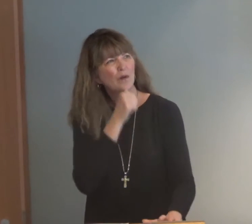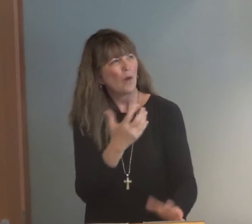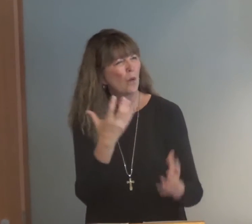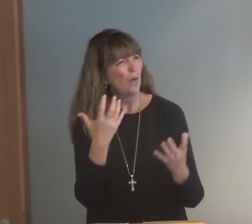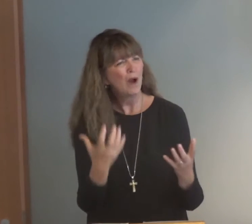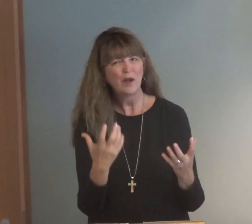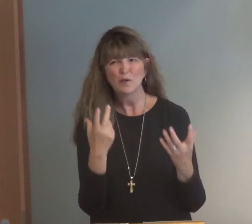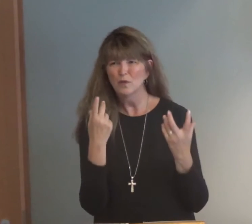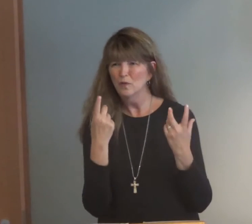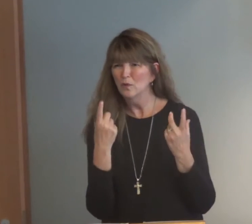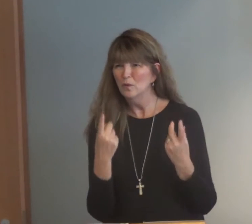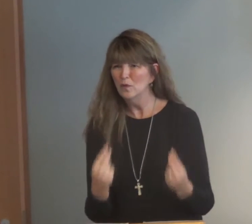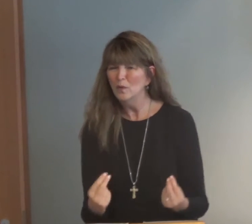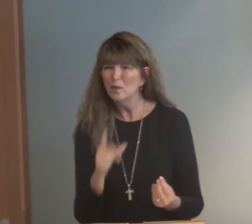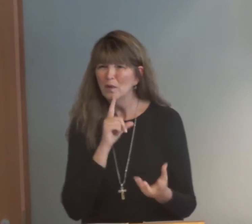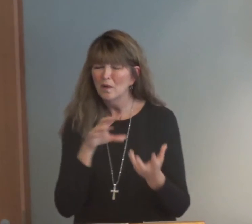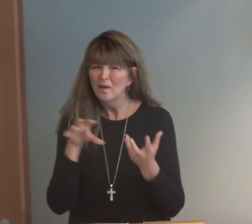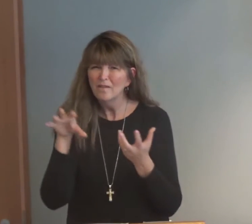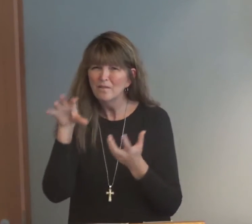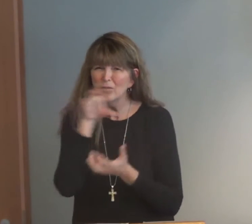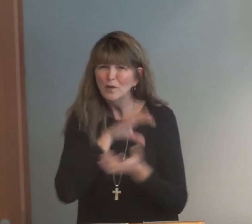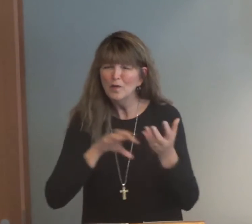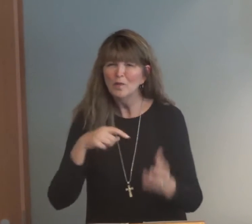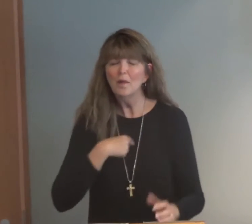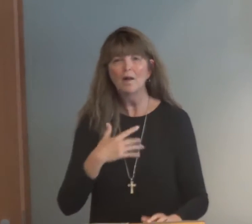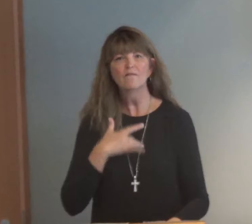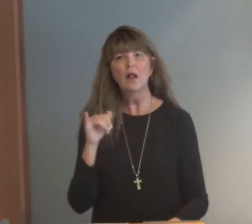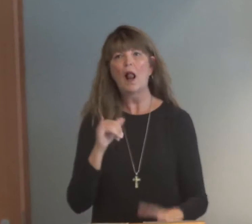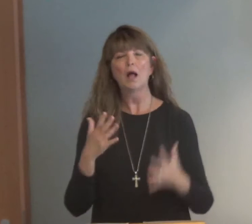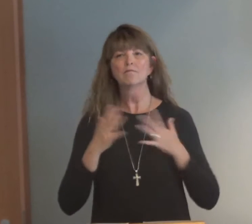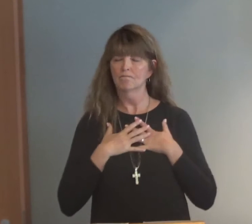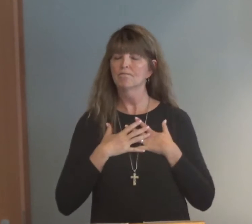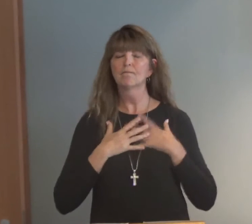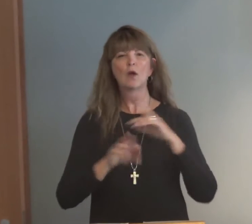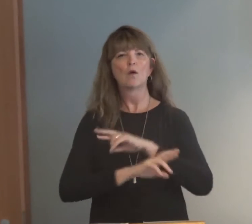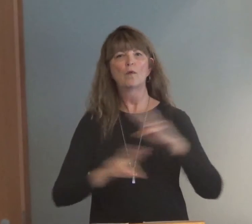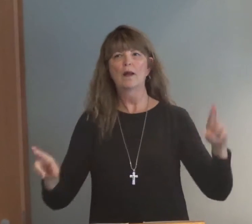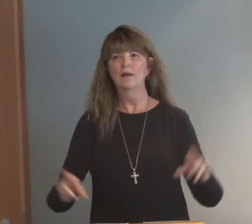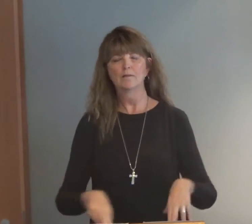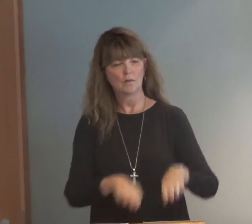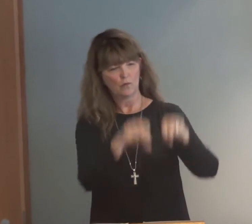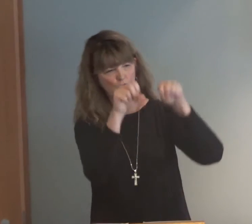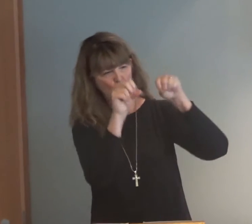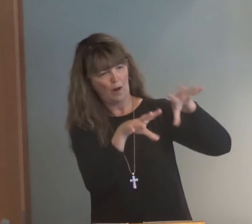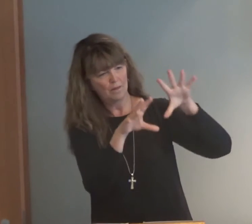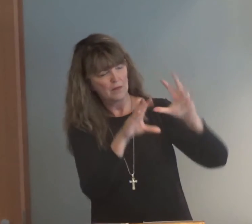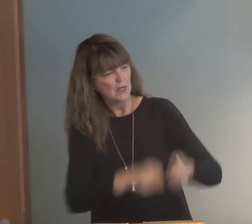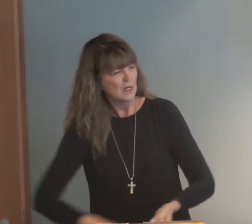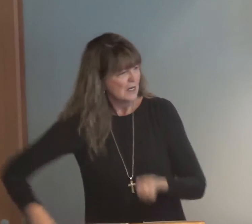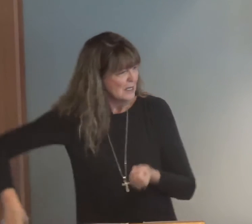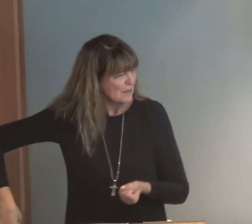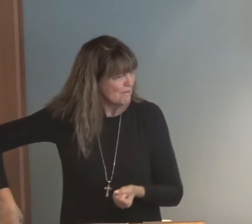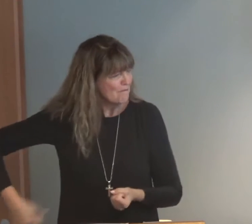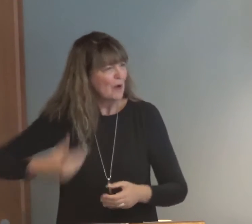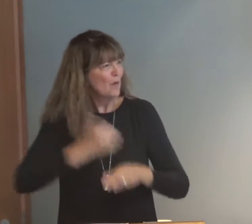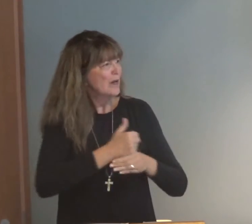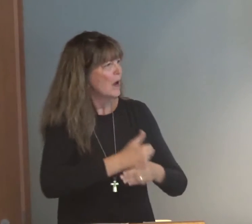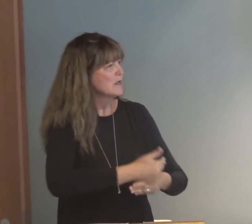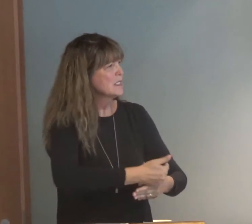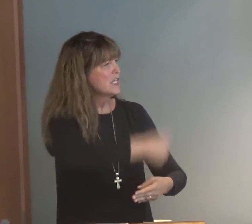Sometimes I do things that I don't want to do. And it confuses me. I feel like I'm ready just to throw this